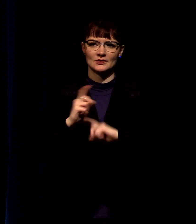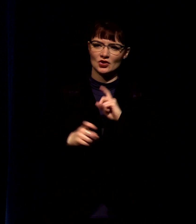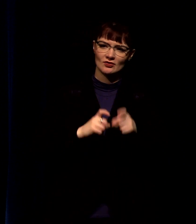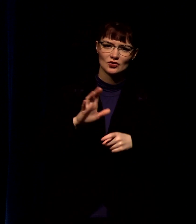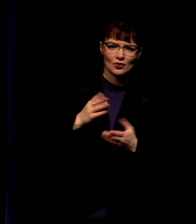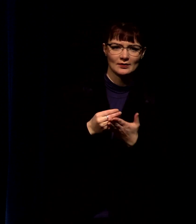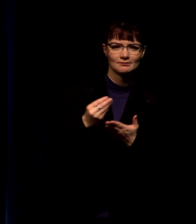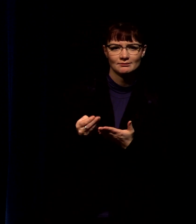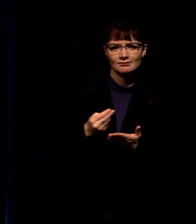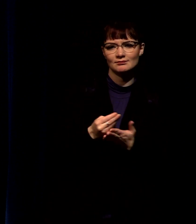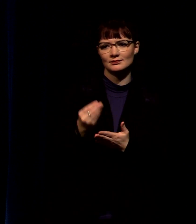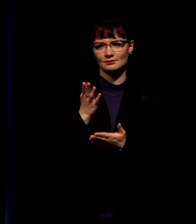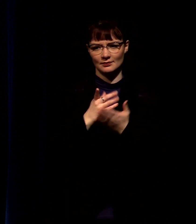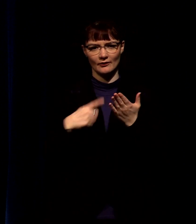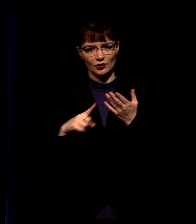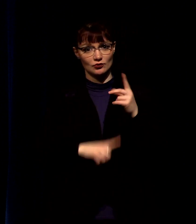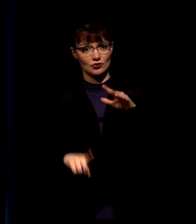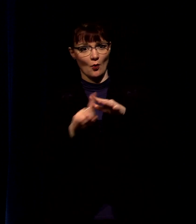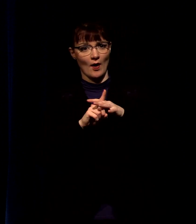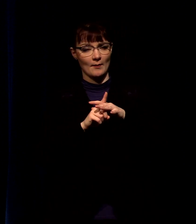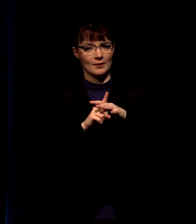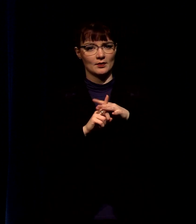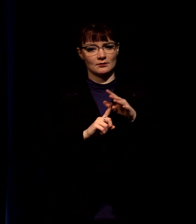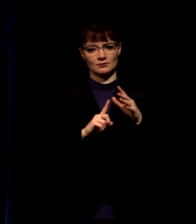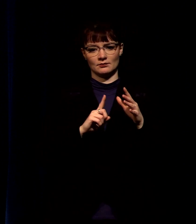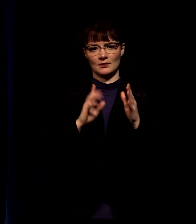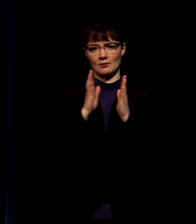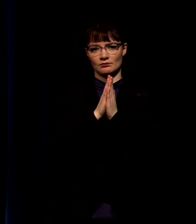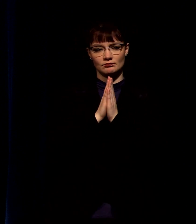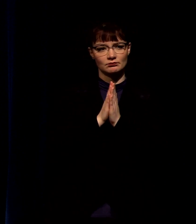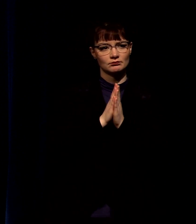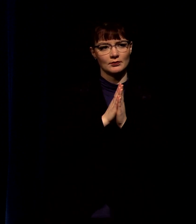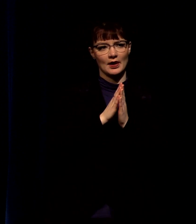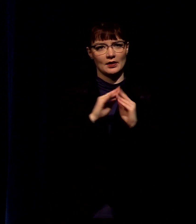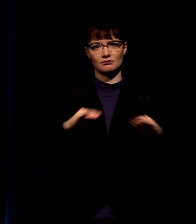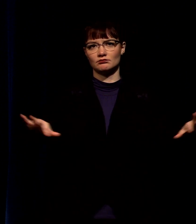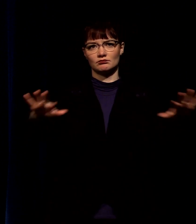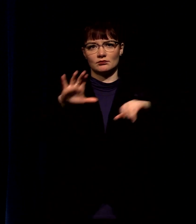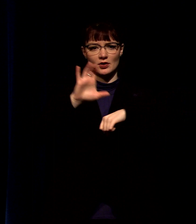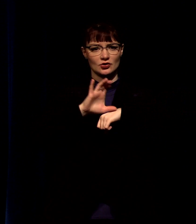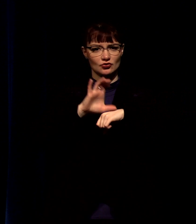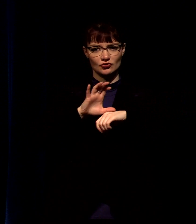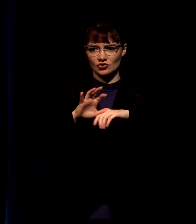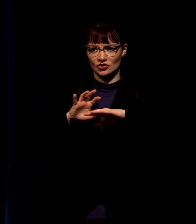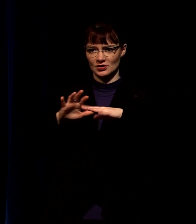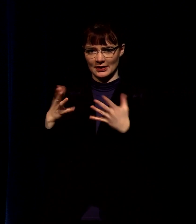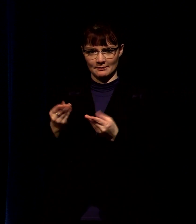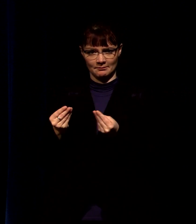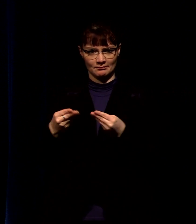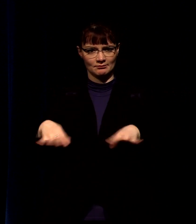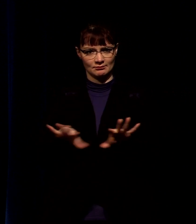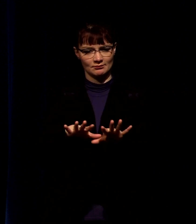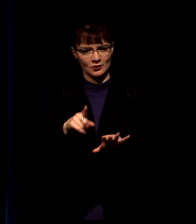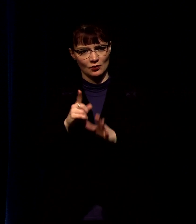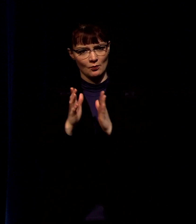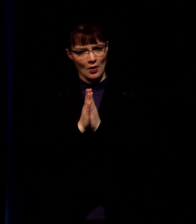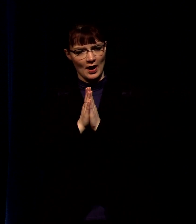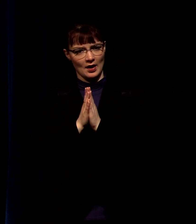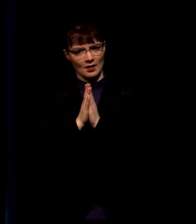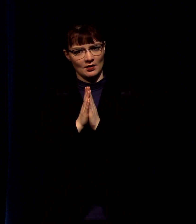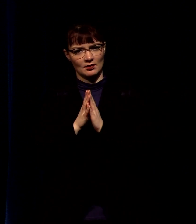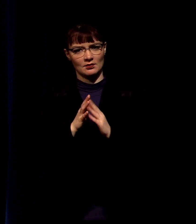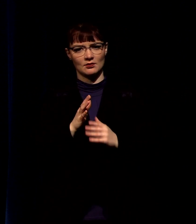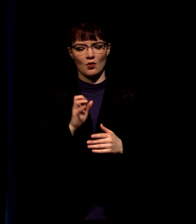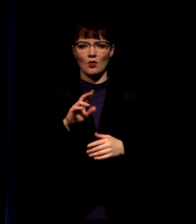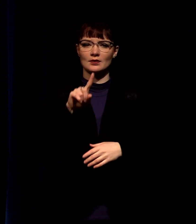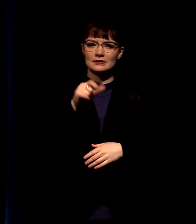giving some of you that have been showing up and praying through our sanctuary and on our campus and that generous the generous just giving of